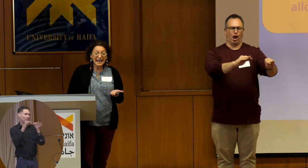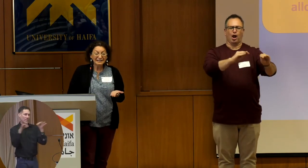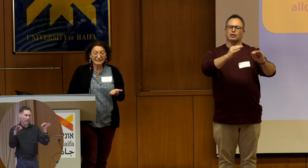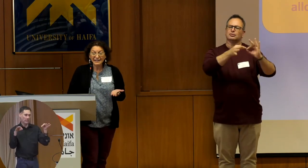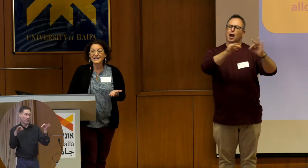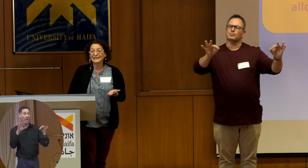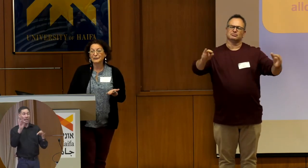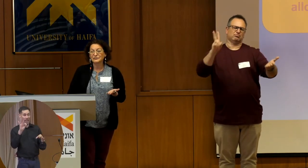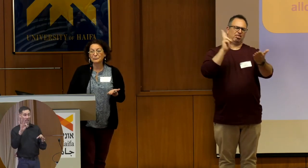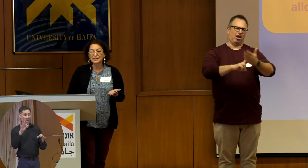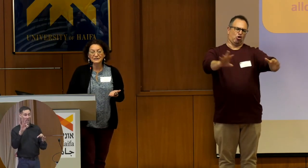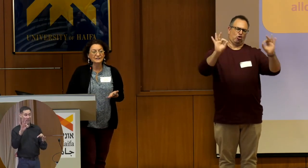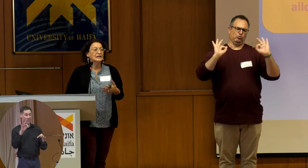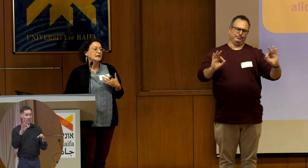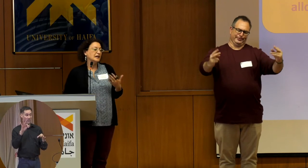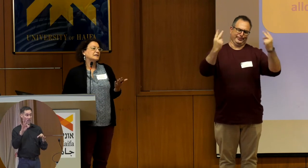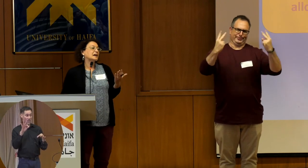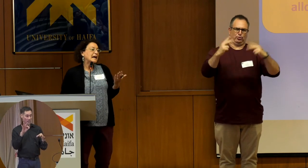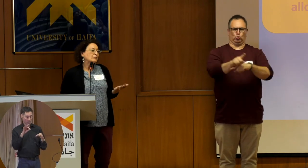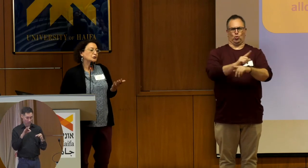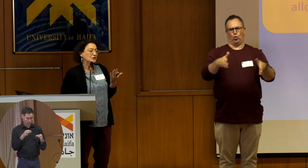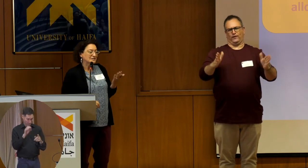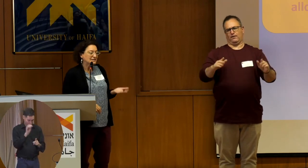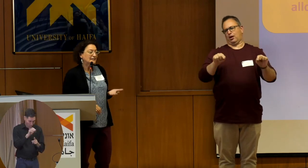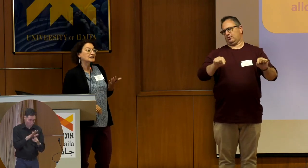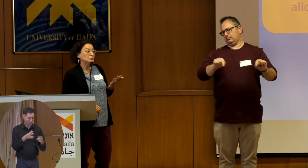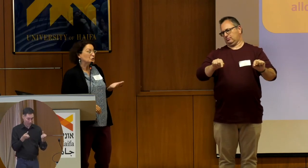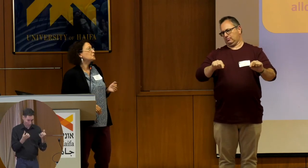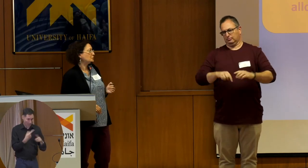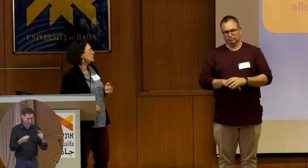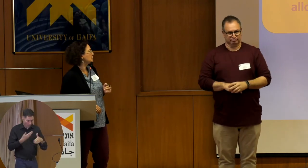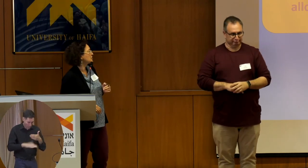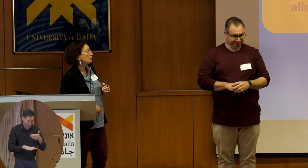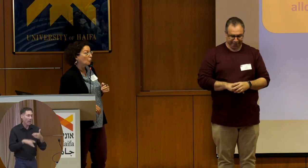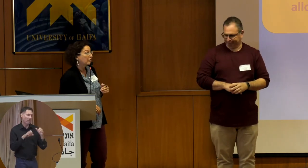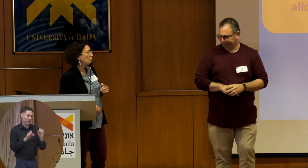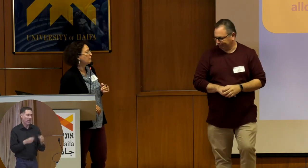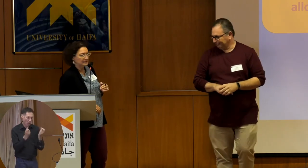get sign language from birth, then they are able to understand and produce structures with movement.